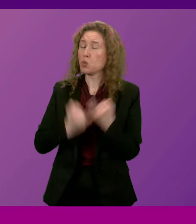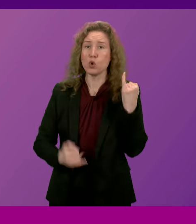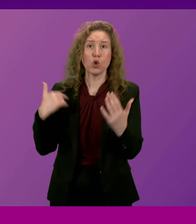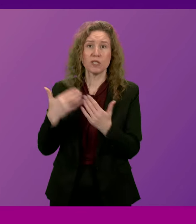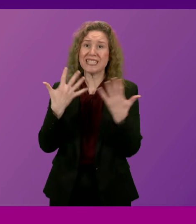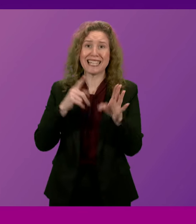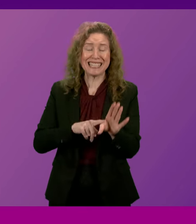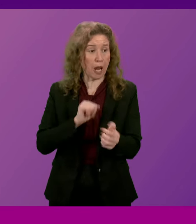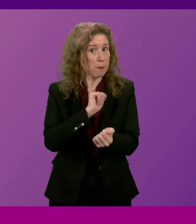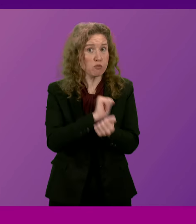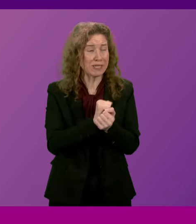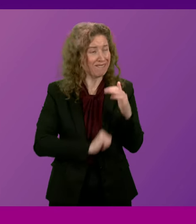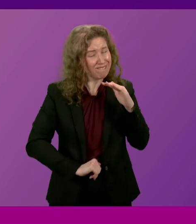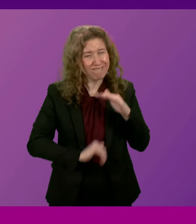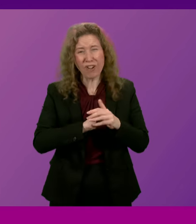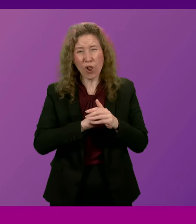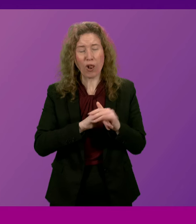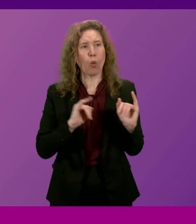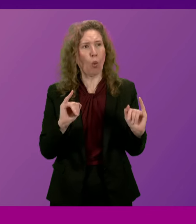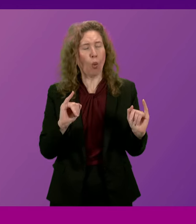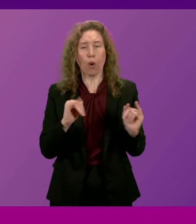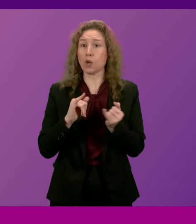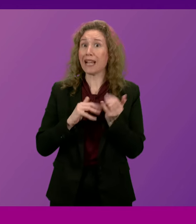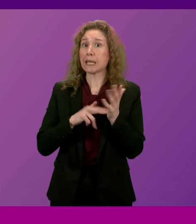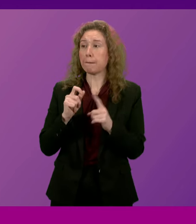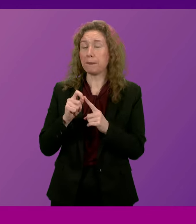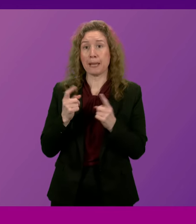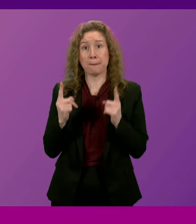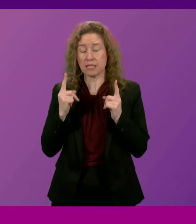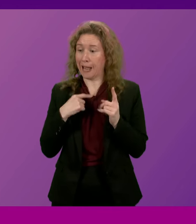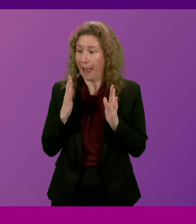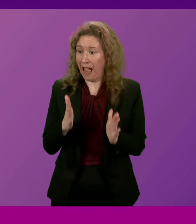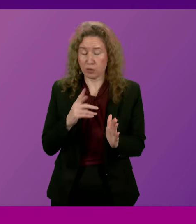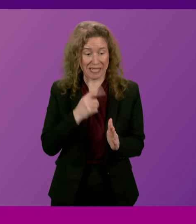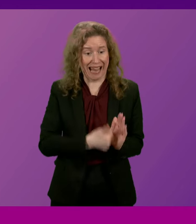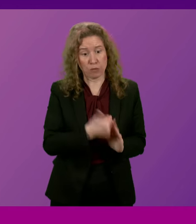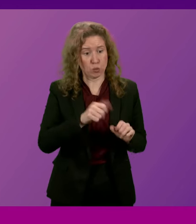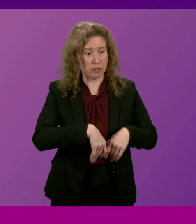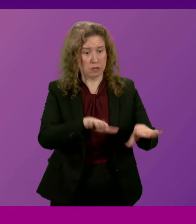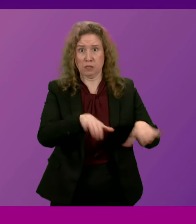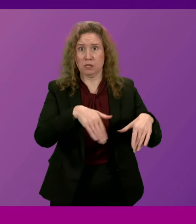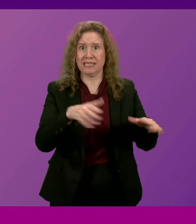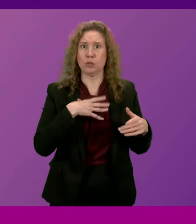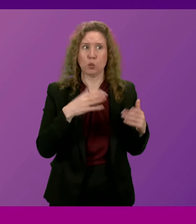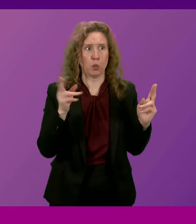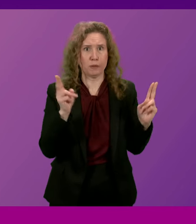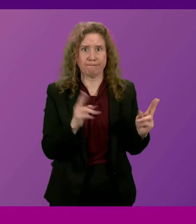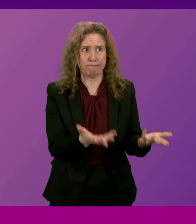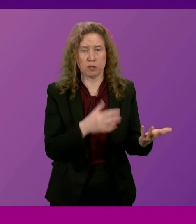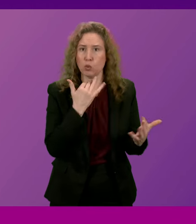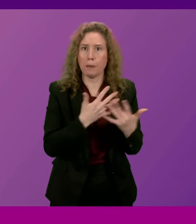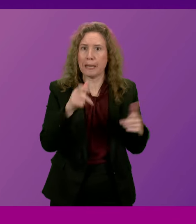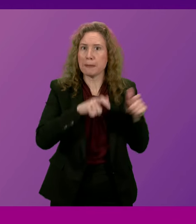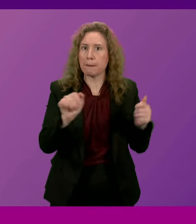our prisons so overwhelmed that SNP ministers have been forced to release prisoners en masse. So can I ask the First Minister,